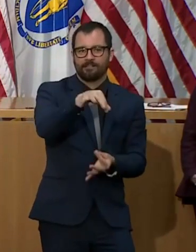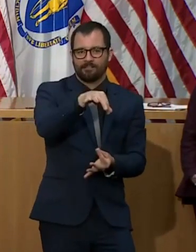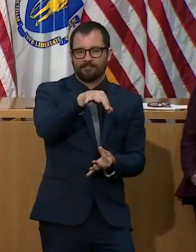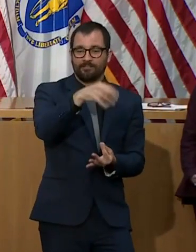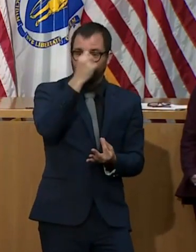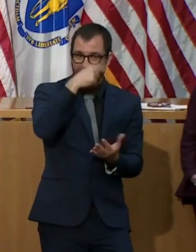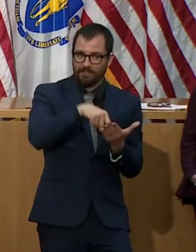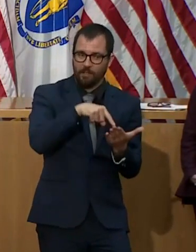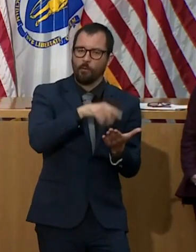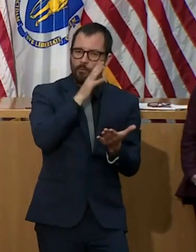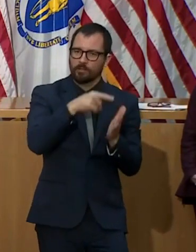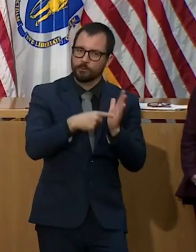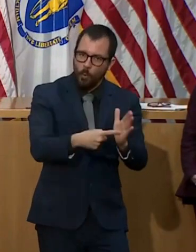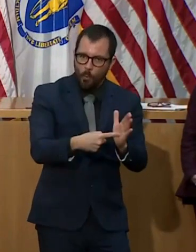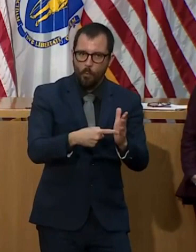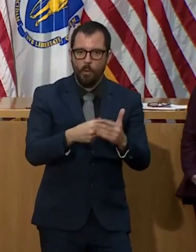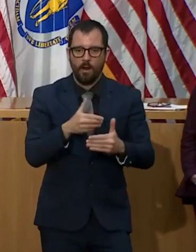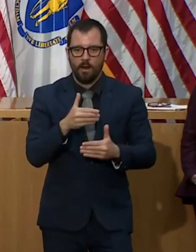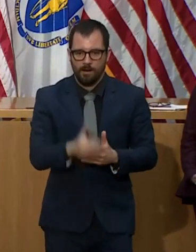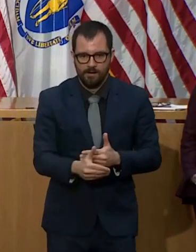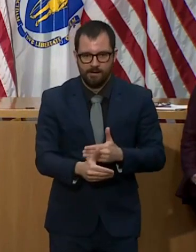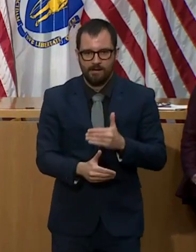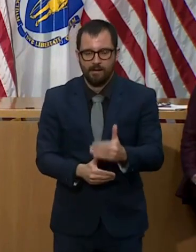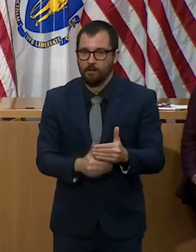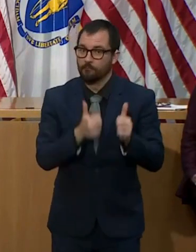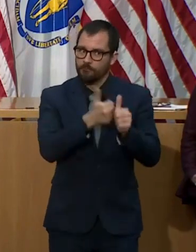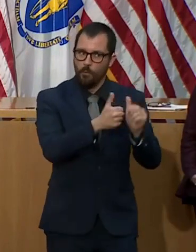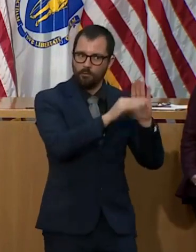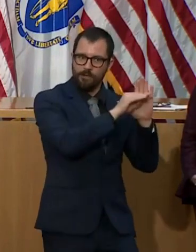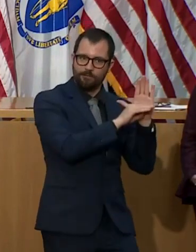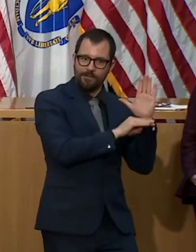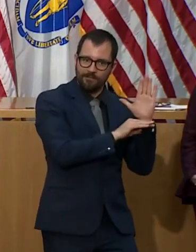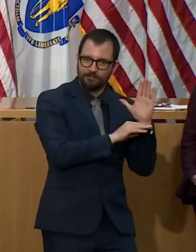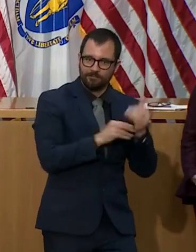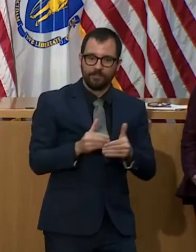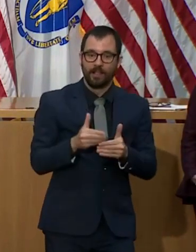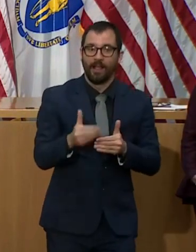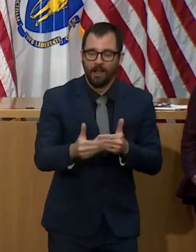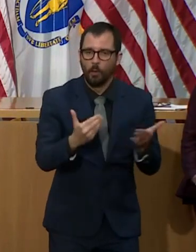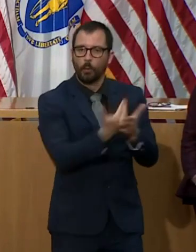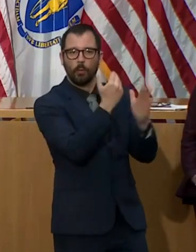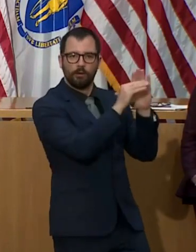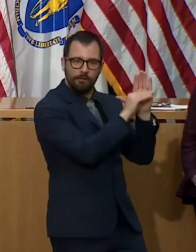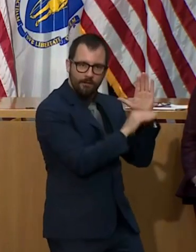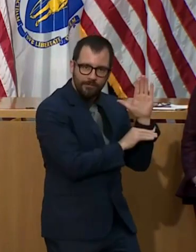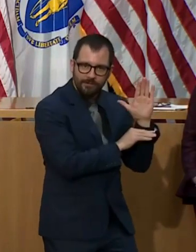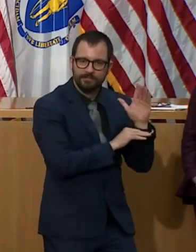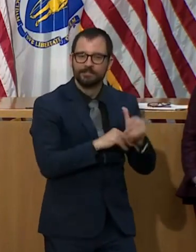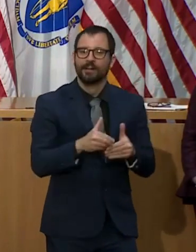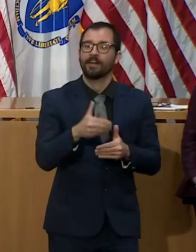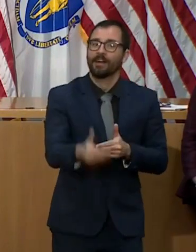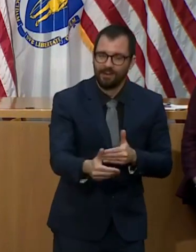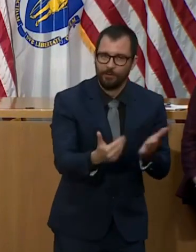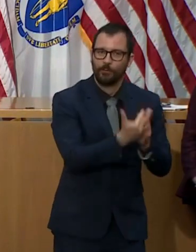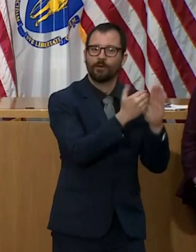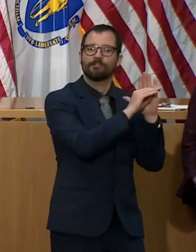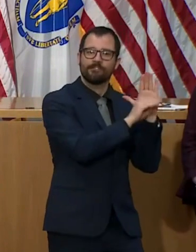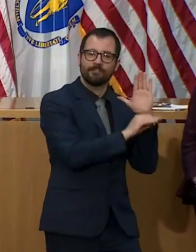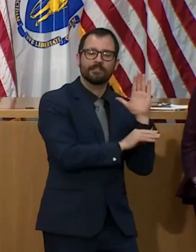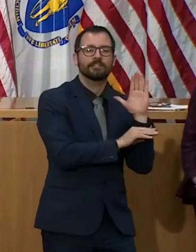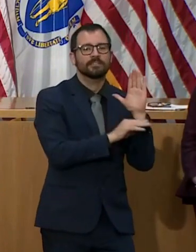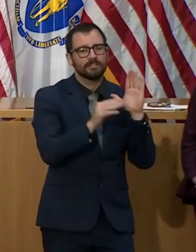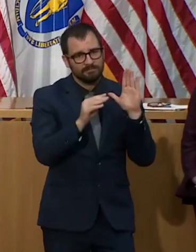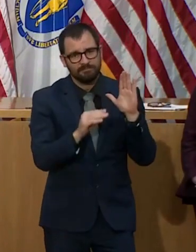advisory board. This should make it possible for every voice to be heard, but at the same time will create a mechanism